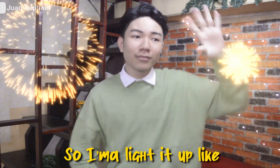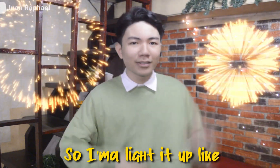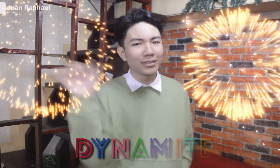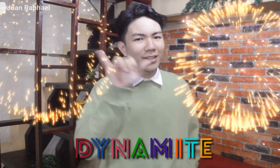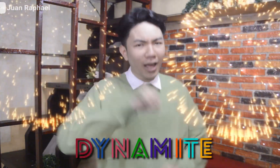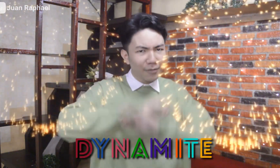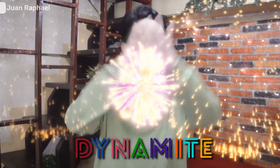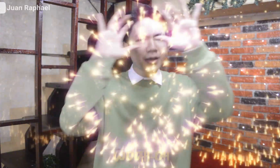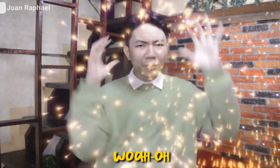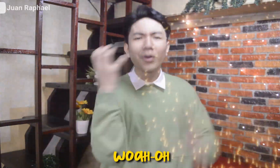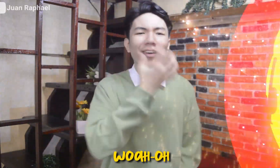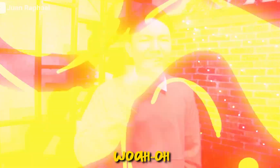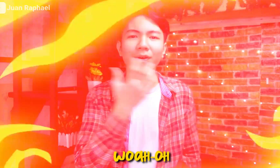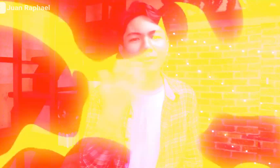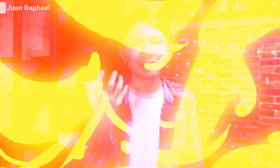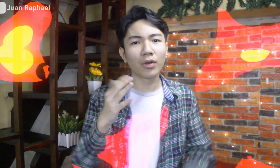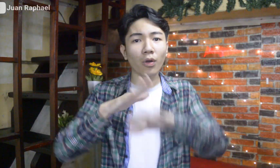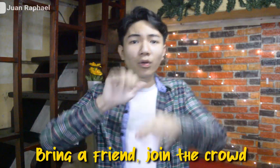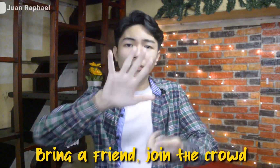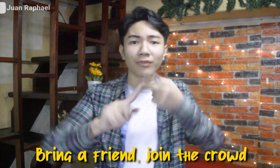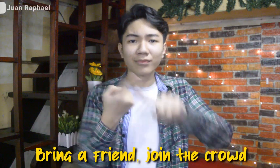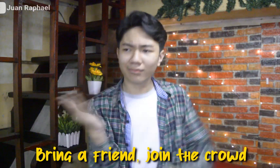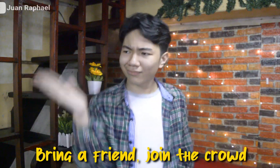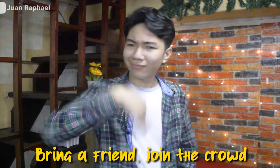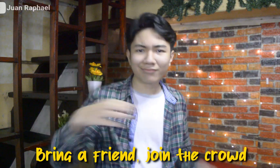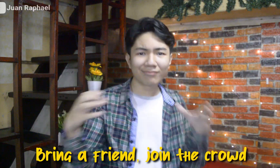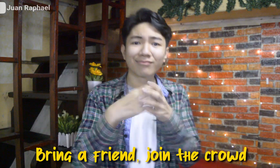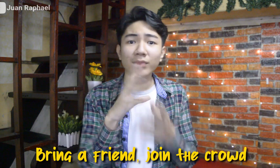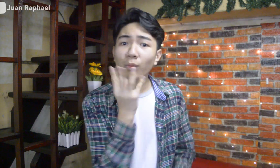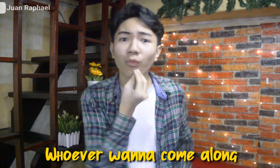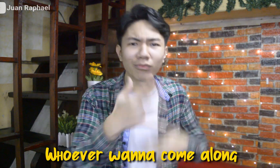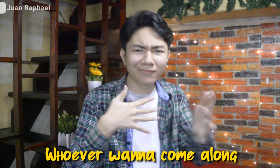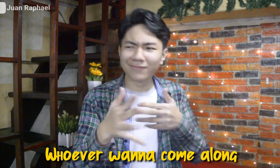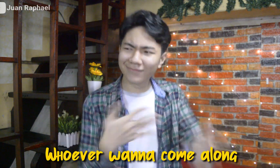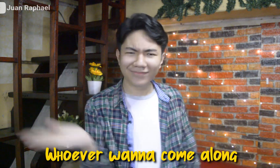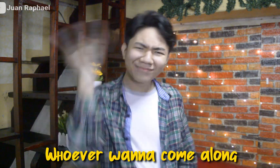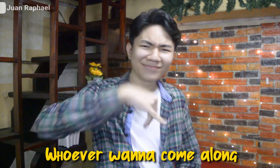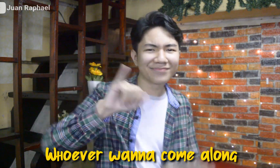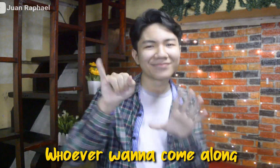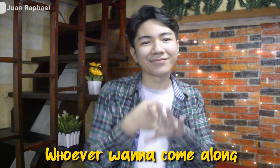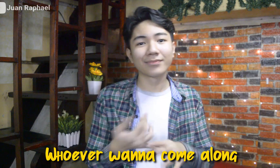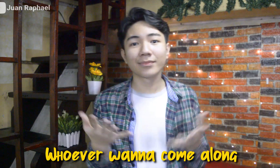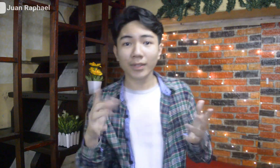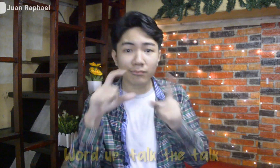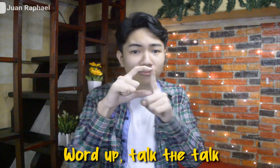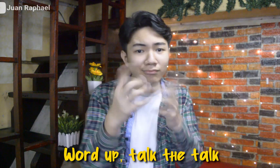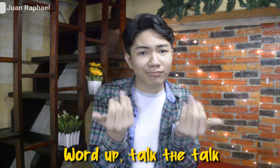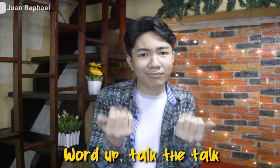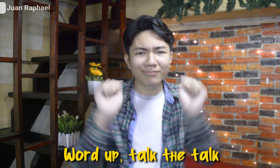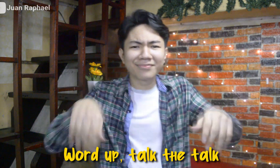like dynamite Whoa Bring a friend, join the crowd, whoever wanna come along Word up,